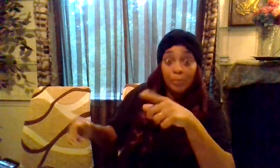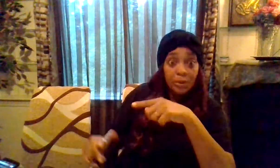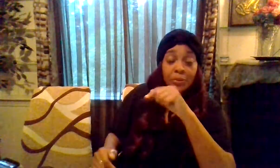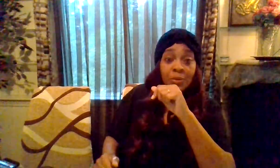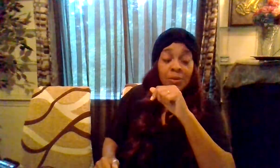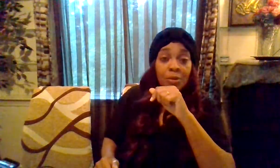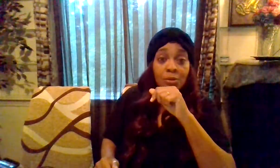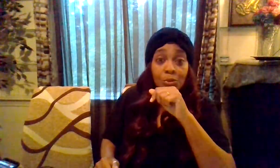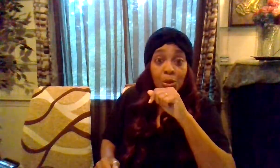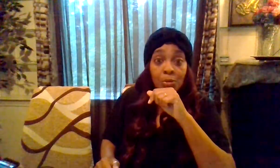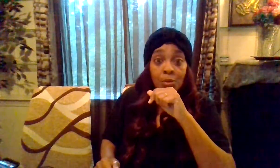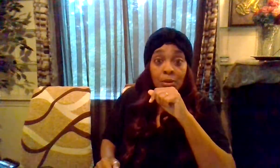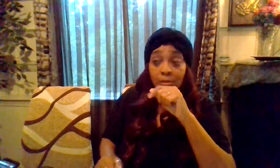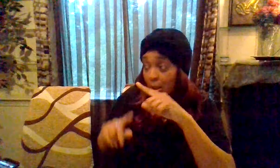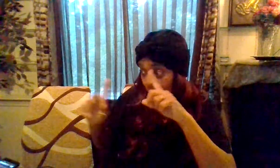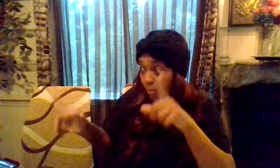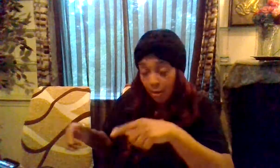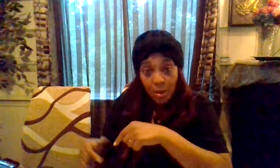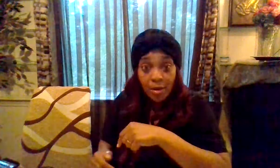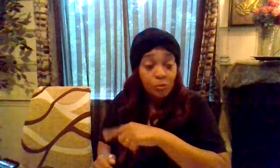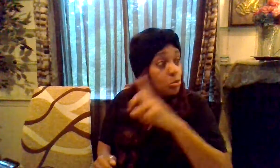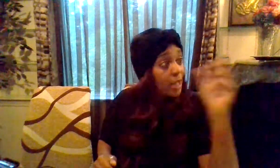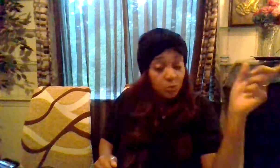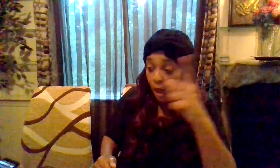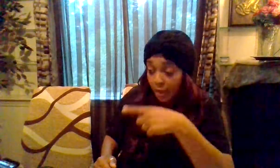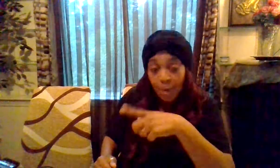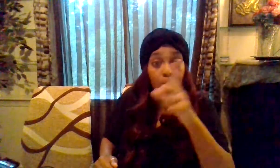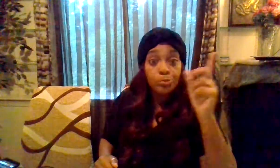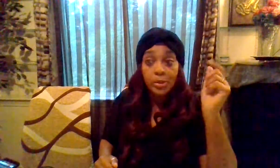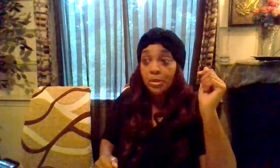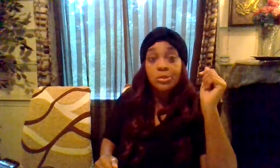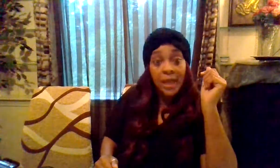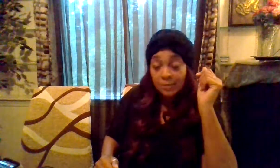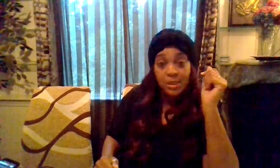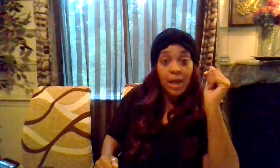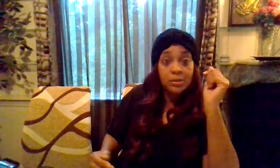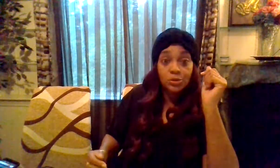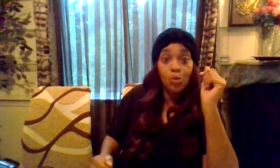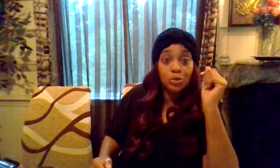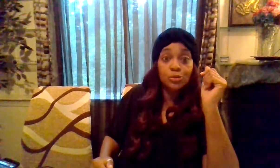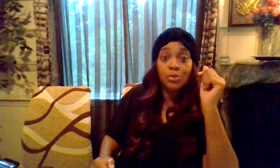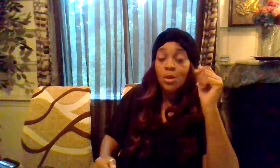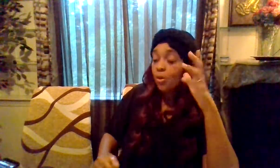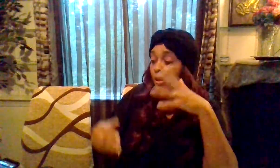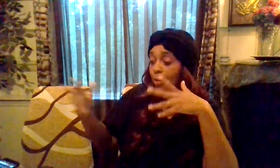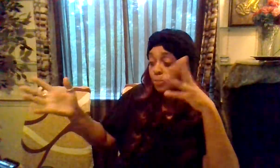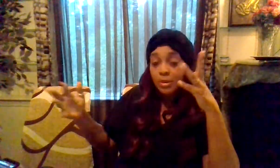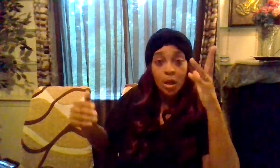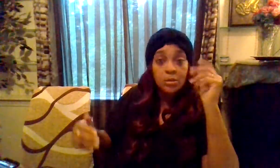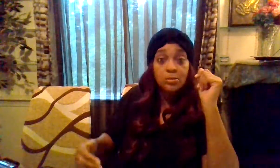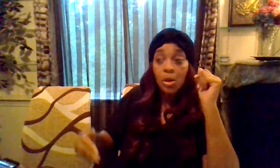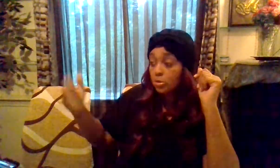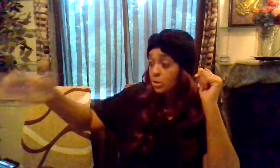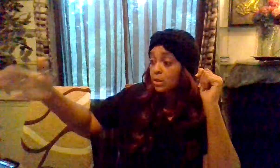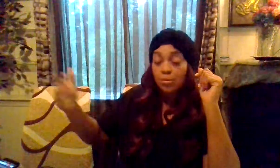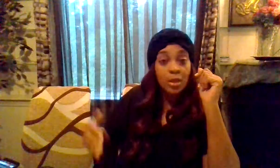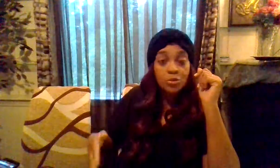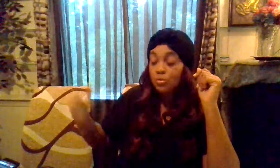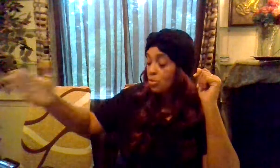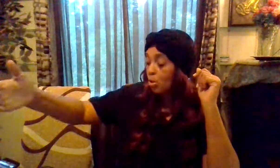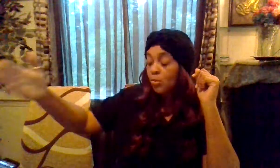bigger you know they may have knew that's why they kept on bringing those stop signs towards you or they don't put all these boulders in to make you you know